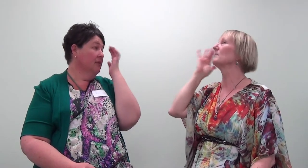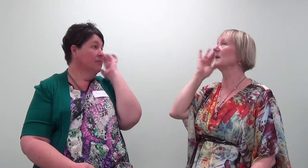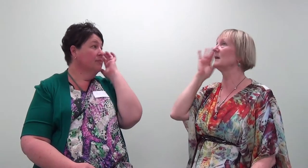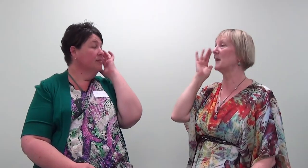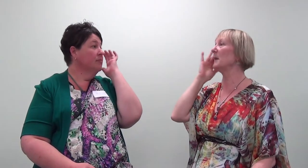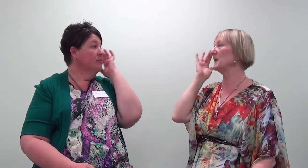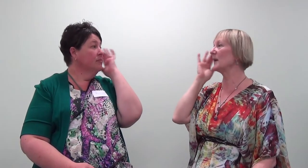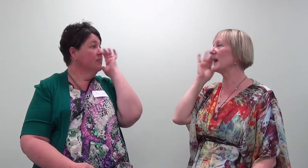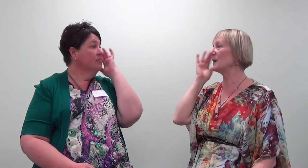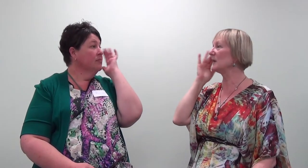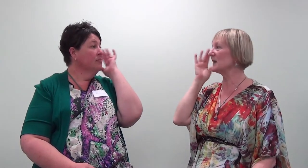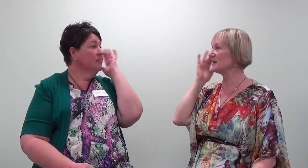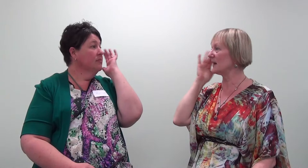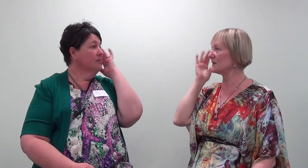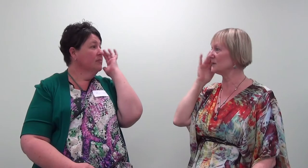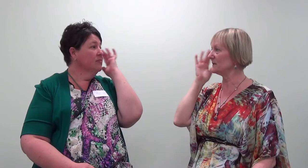It might be okay to release that to me.